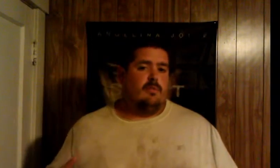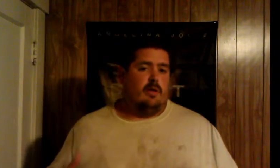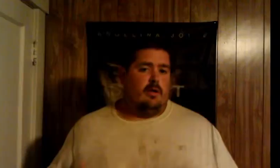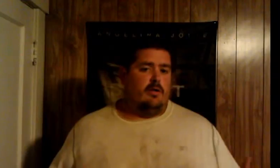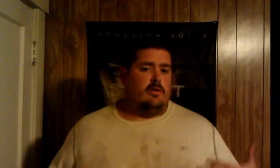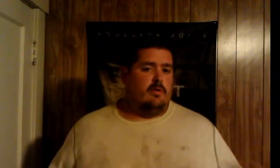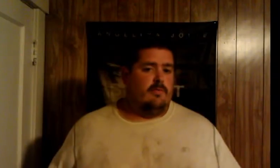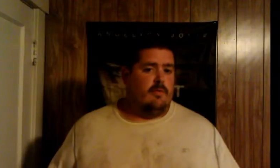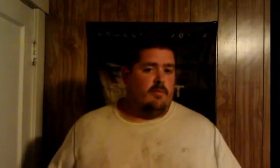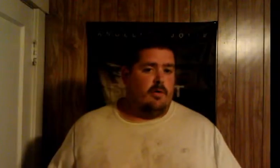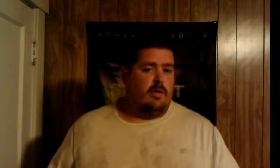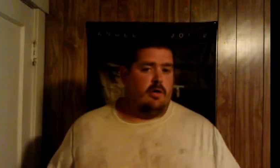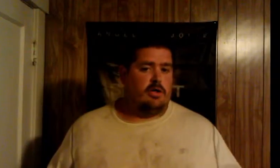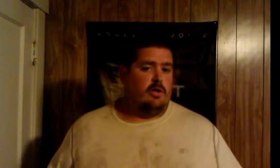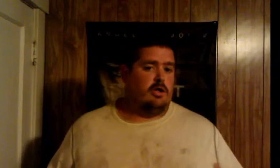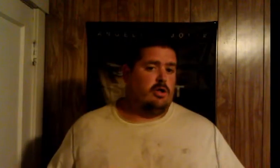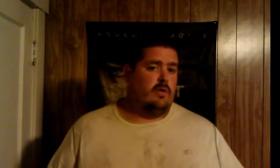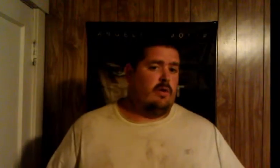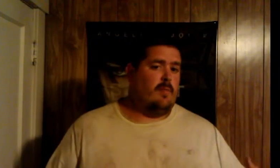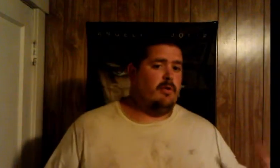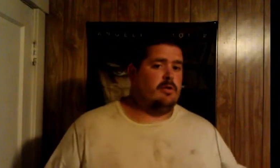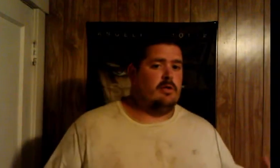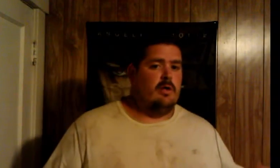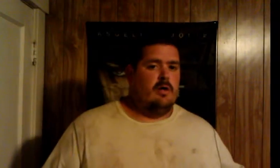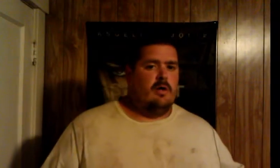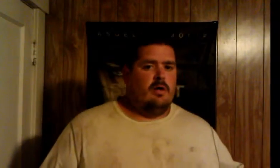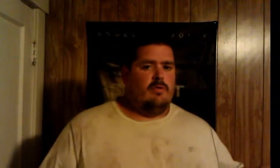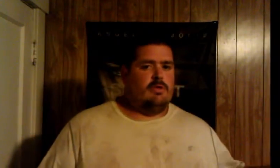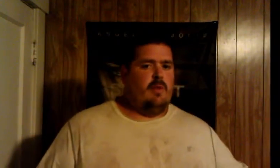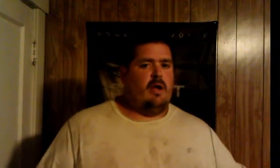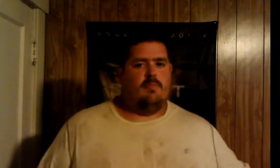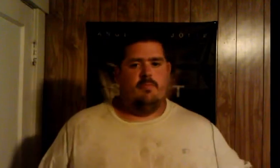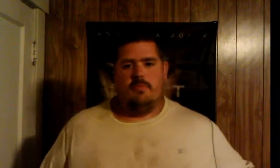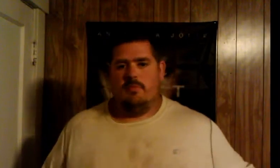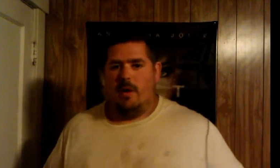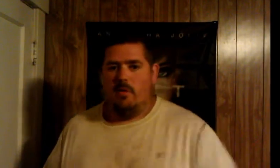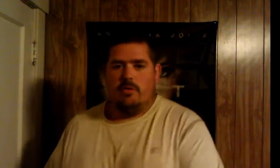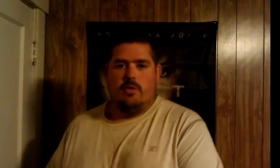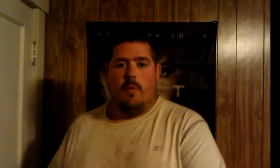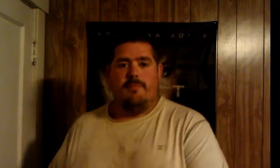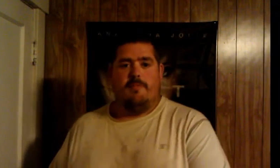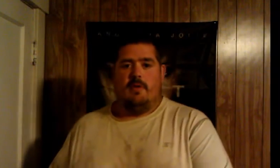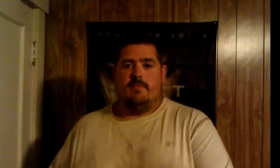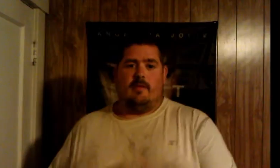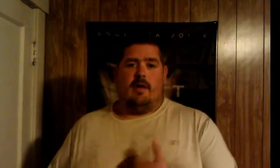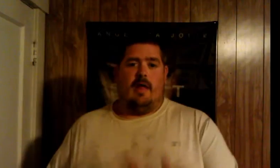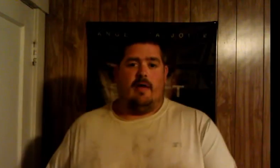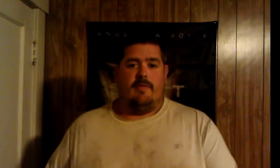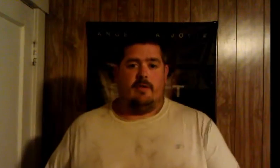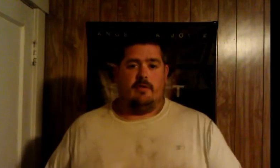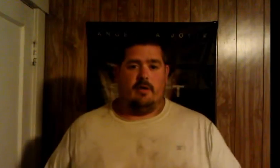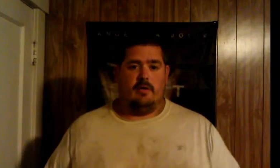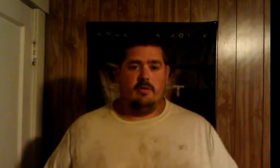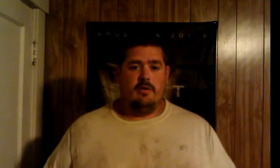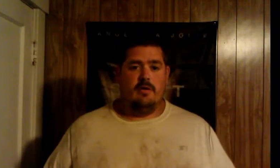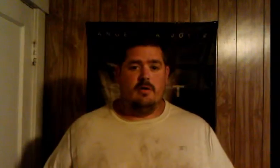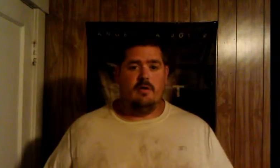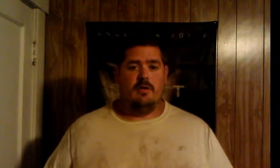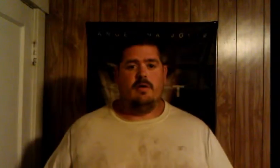even an old lady or anybody you hold a door for somebody you know of common courtesy you're showing that person respect by holding